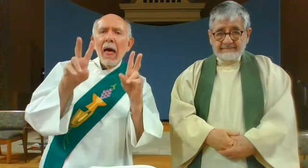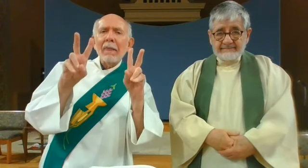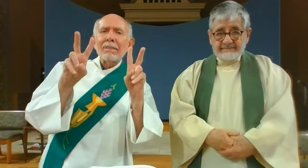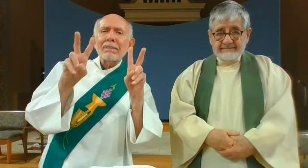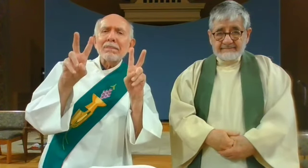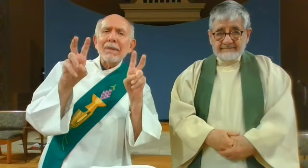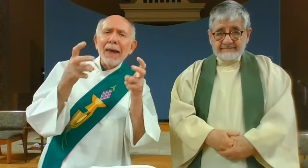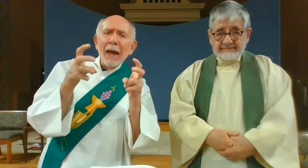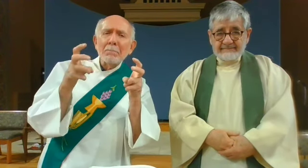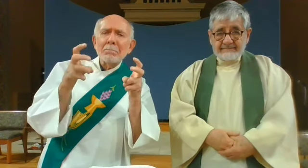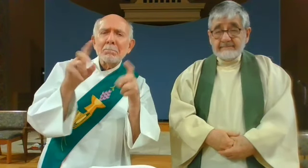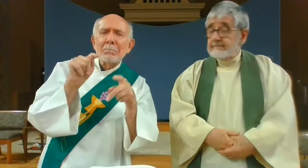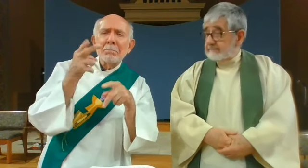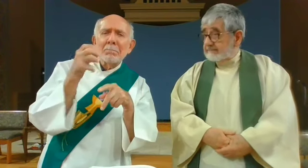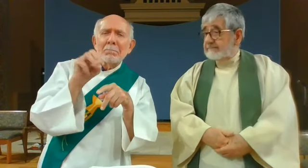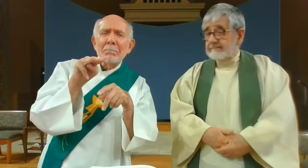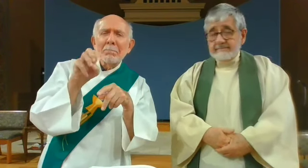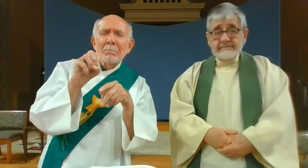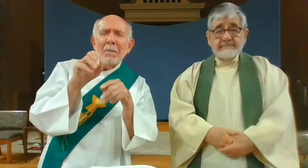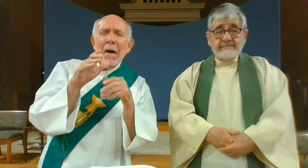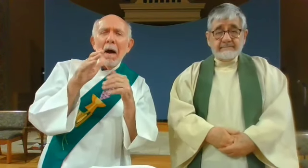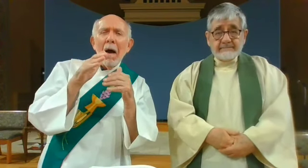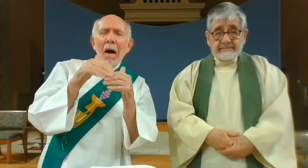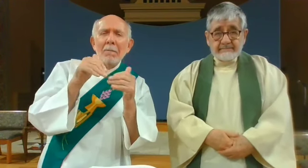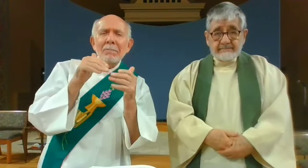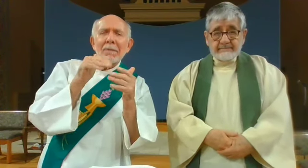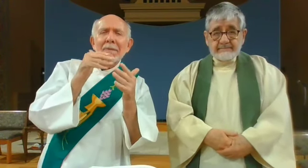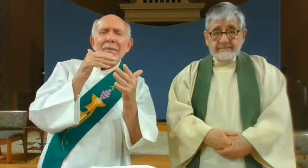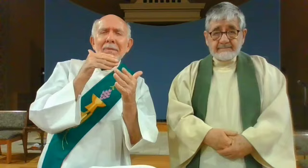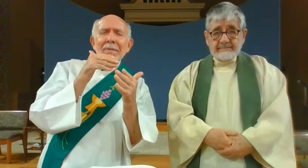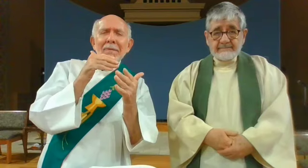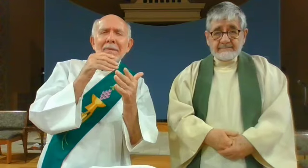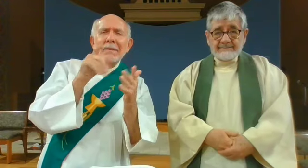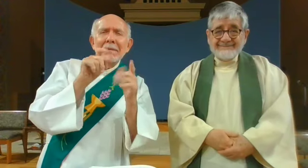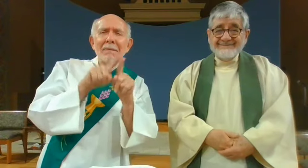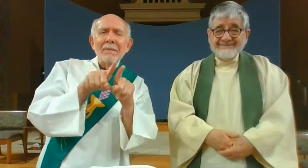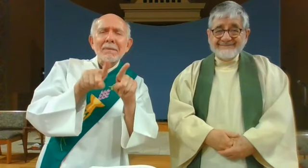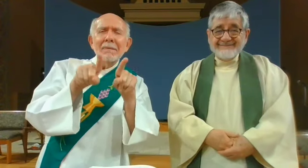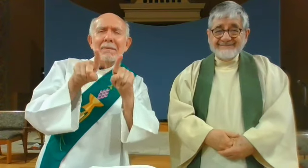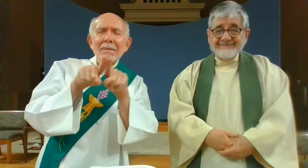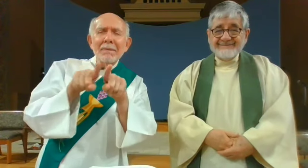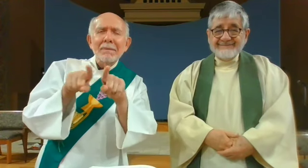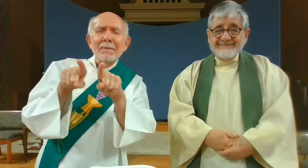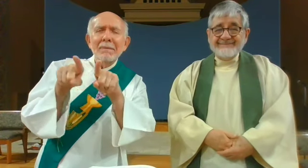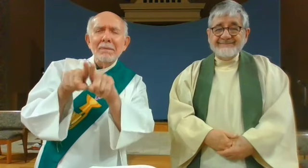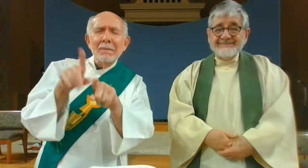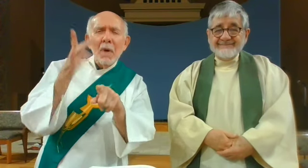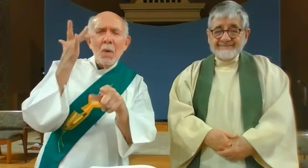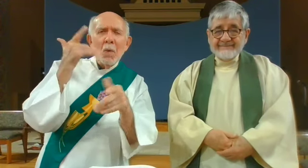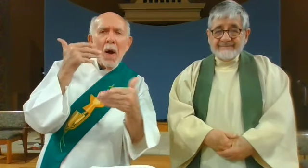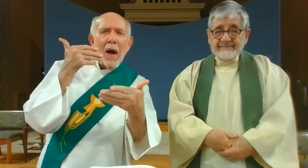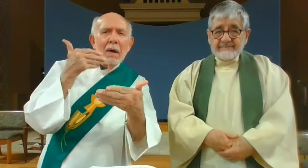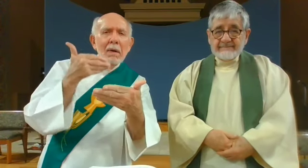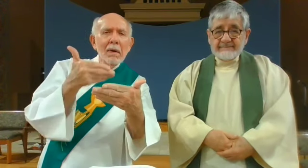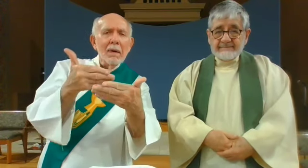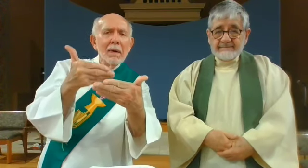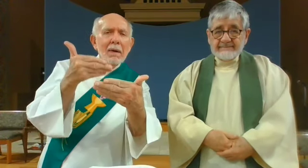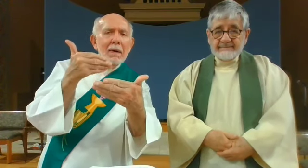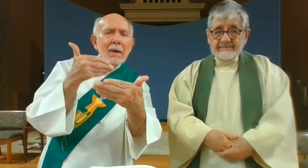the theme remains the same as we draw closer